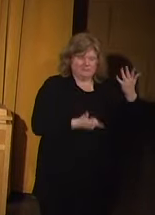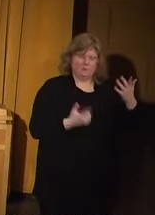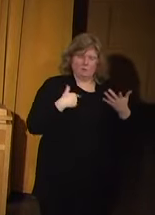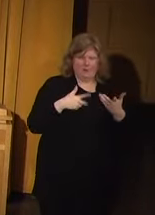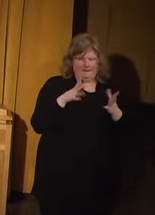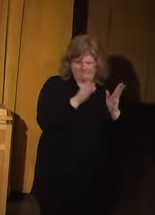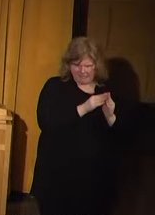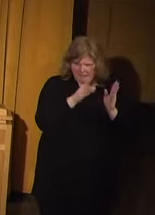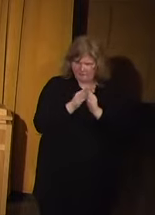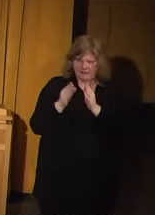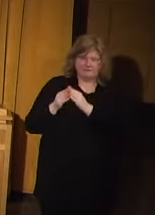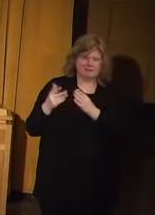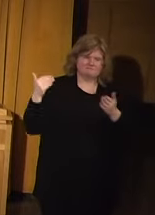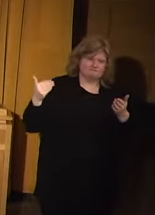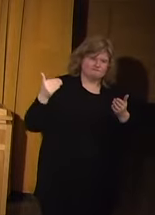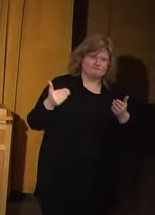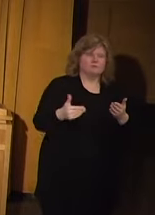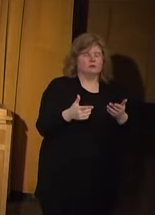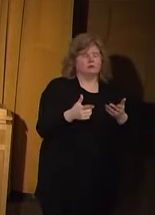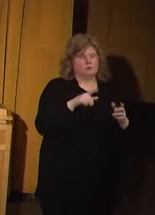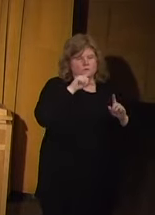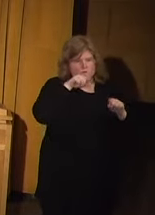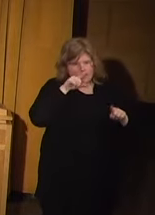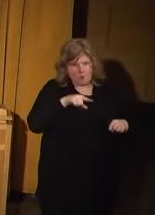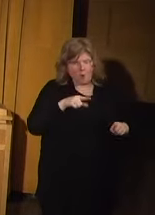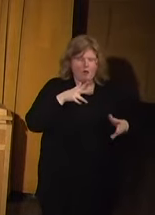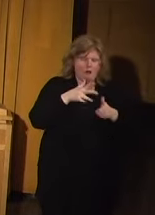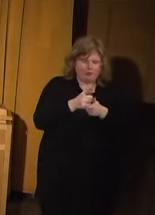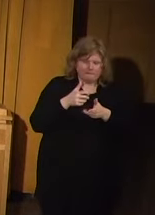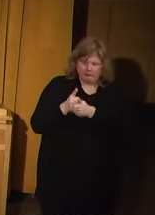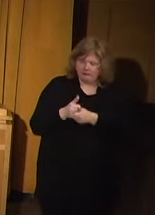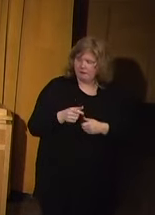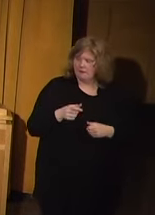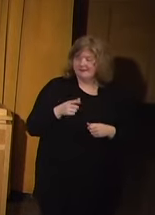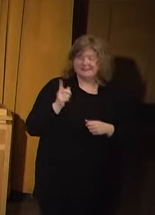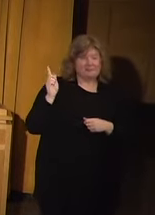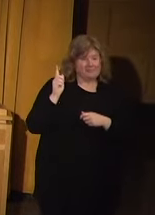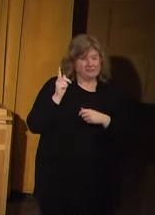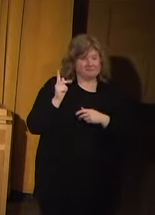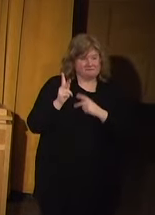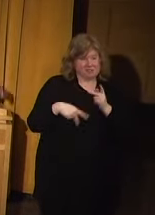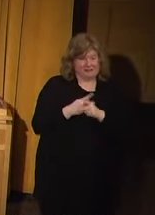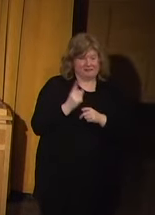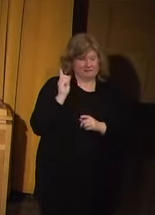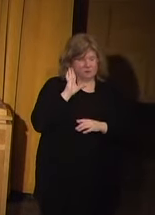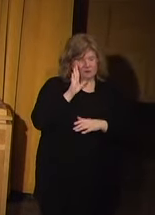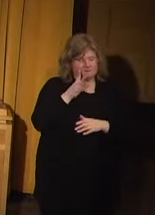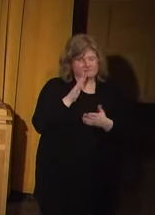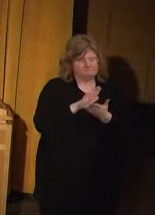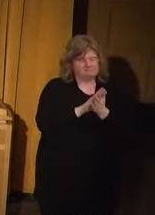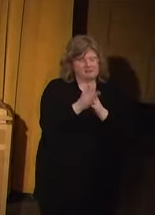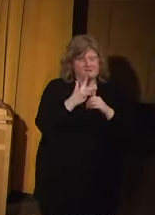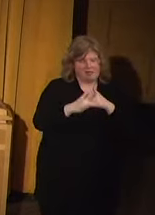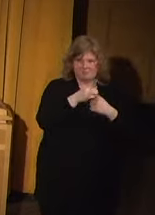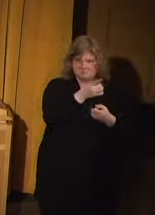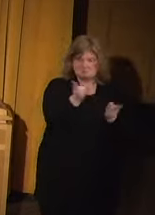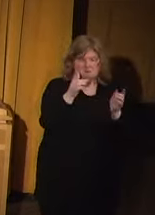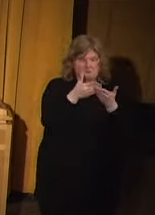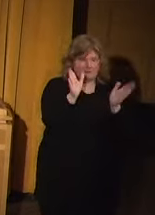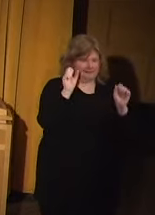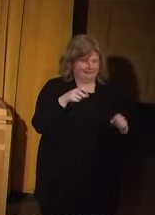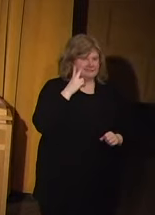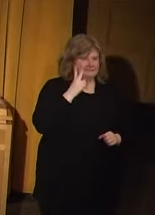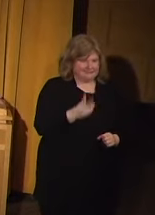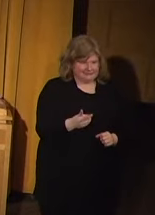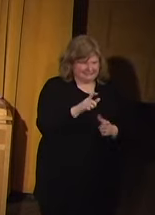report. We update. A version of this will be available to the public so the public can see exactly what the status